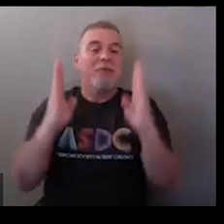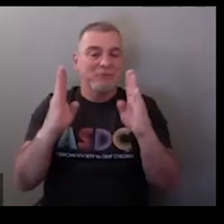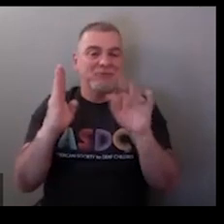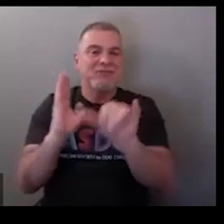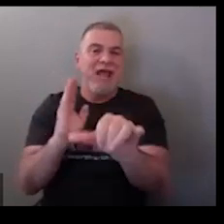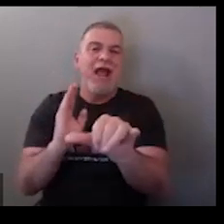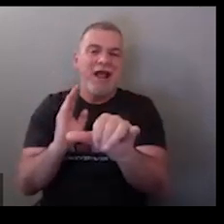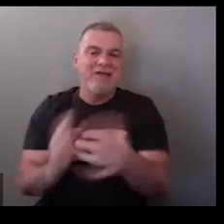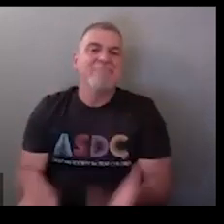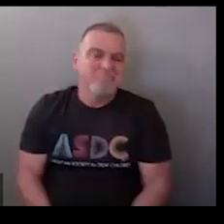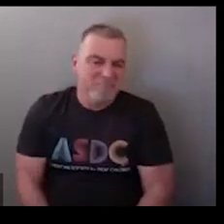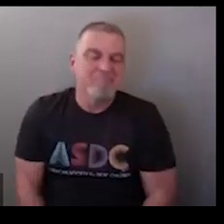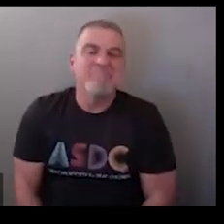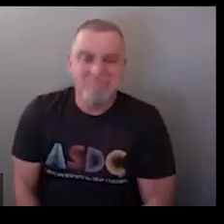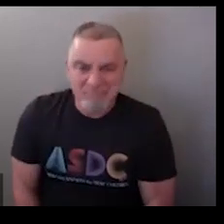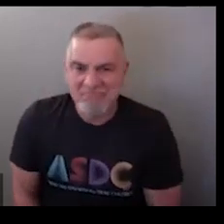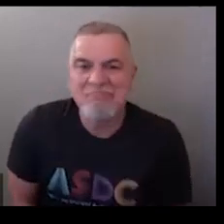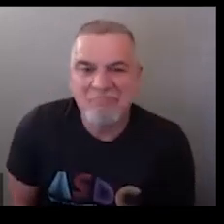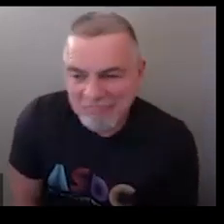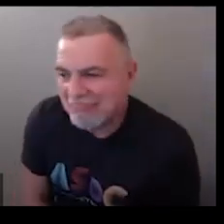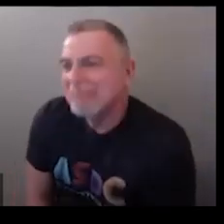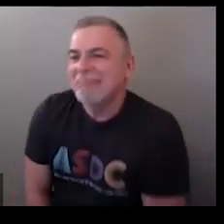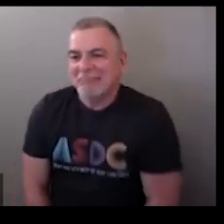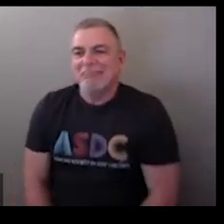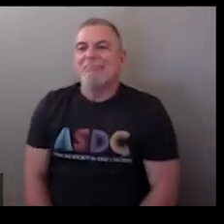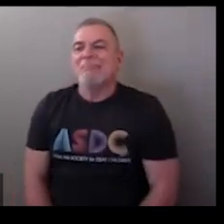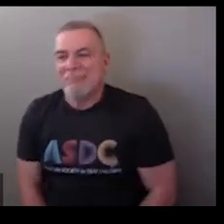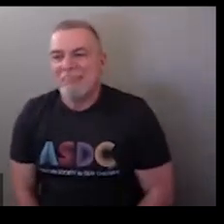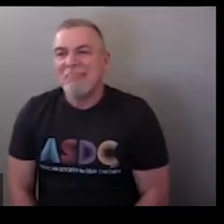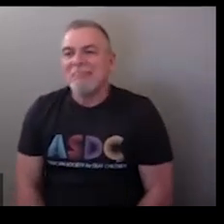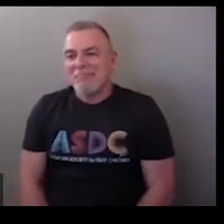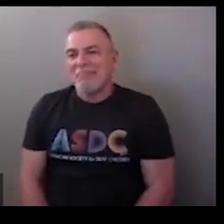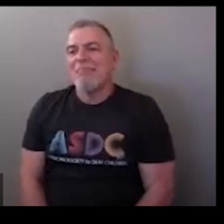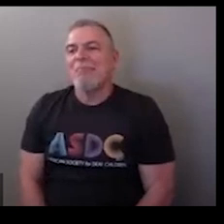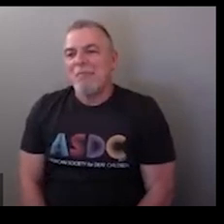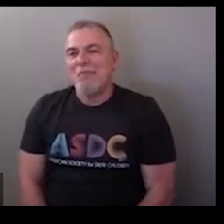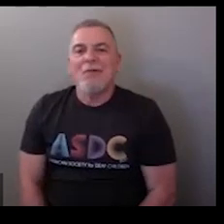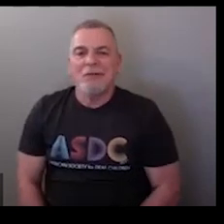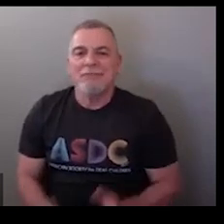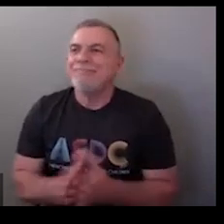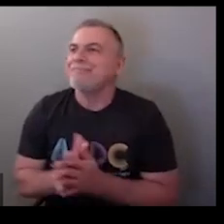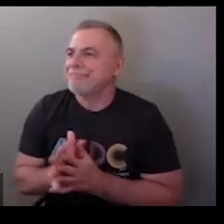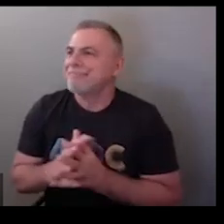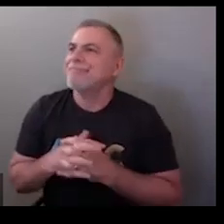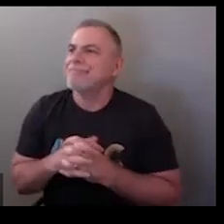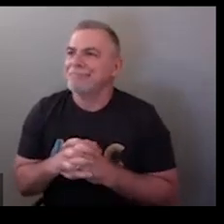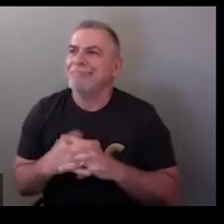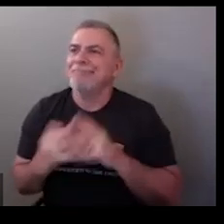descriptive and explains what happening but just not the not kind of the universal sign for quarantine